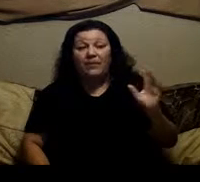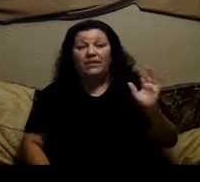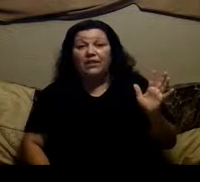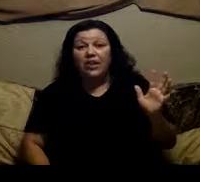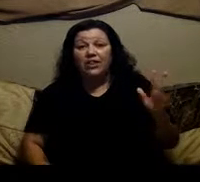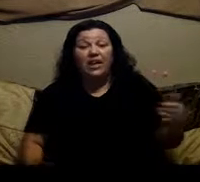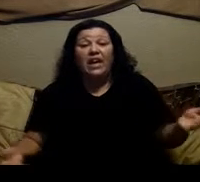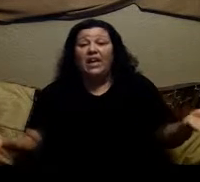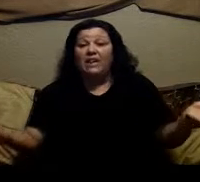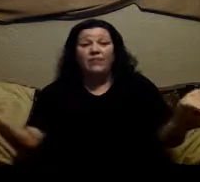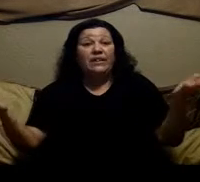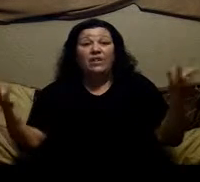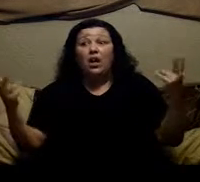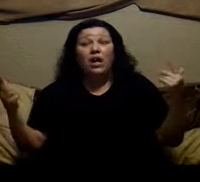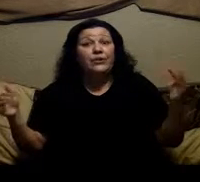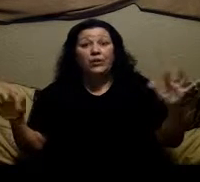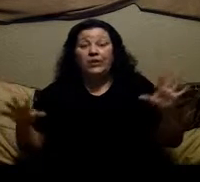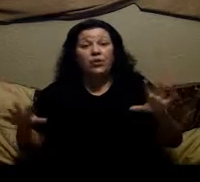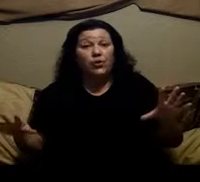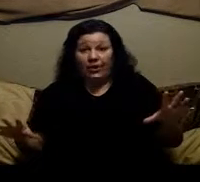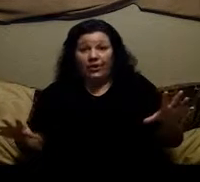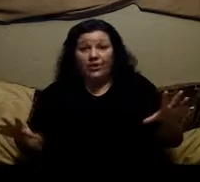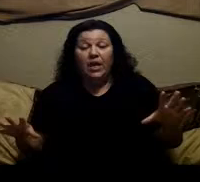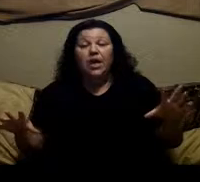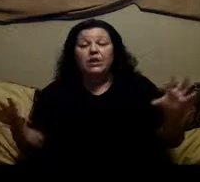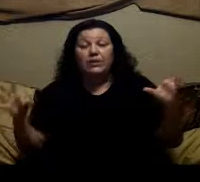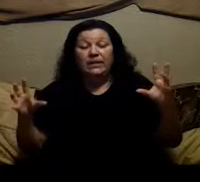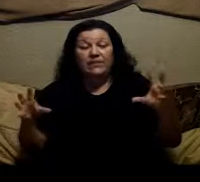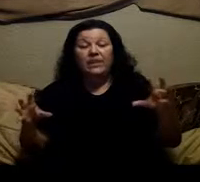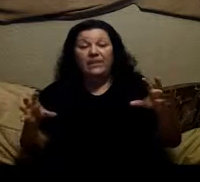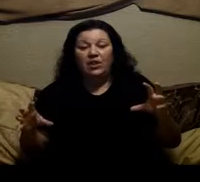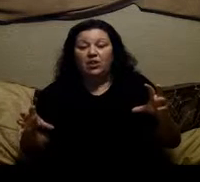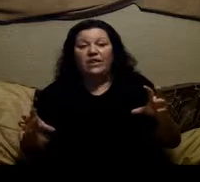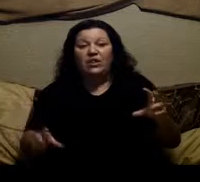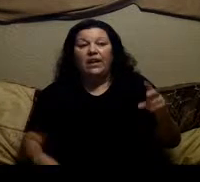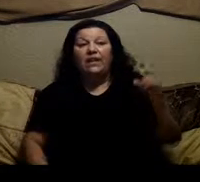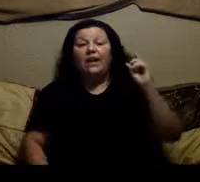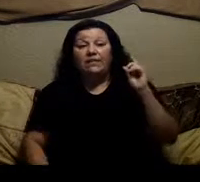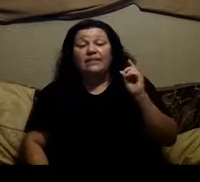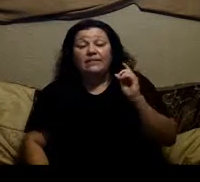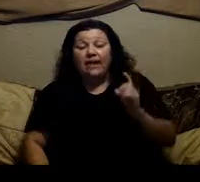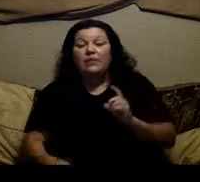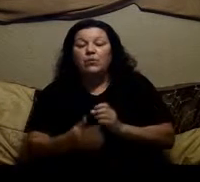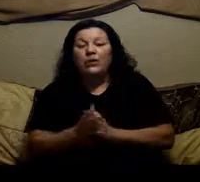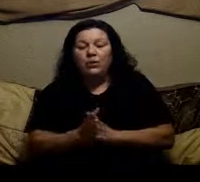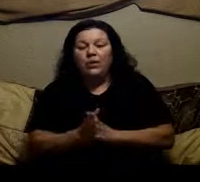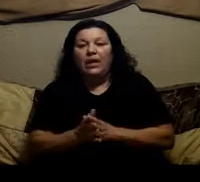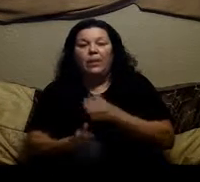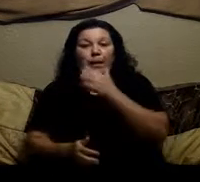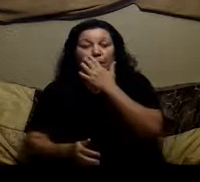happens to that trash can it invites all sorts of little critters To be living in that trash can and that's exactly what you're doing by